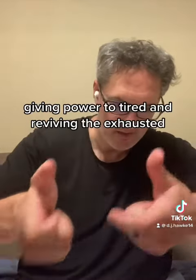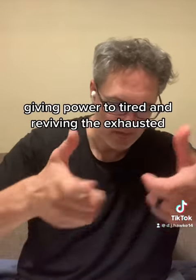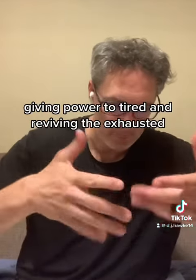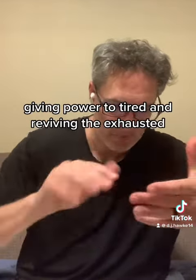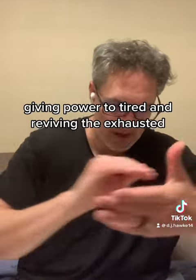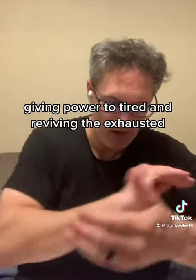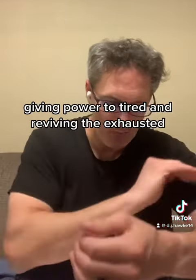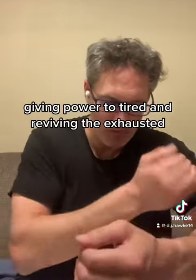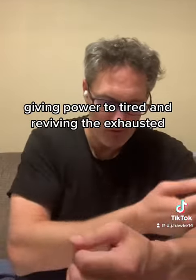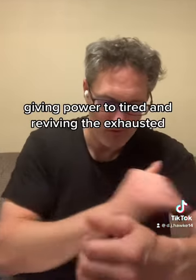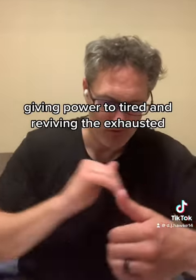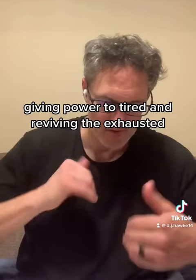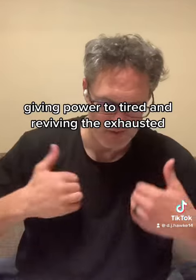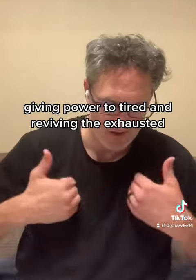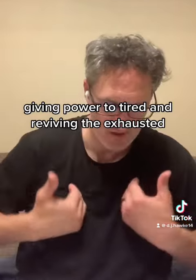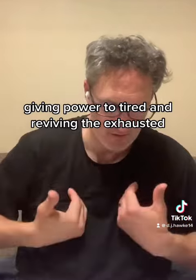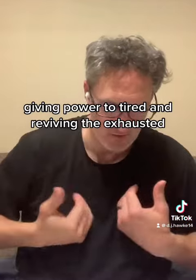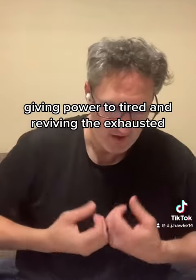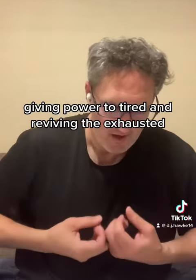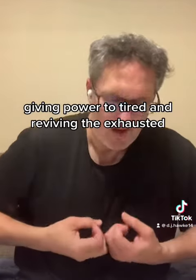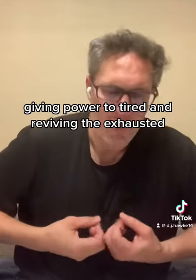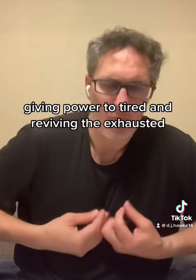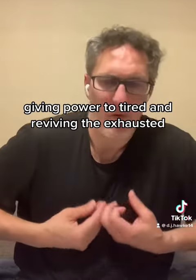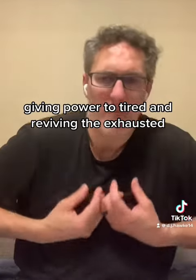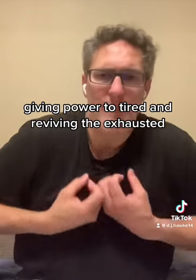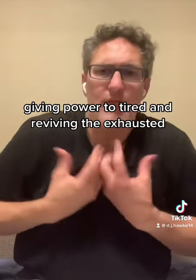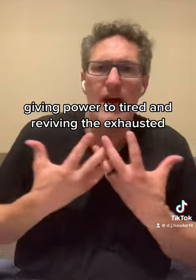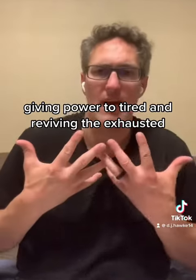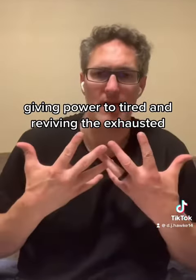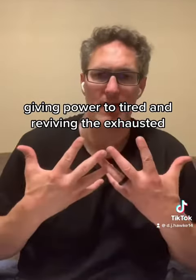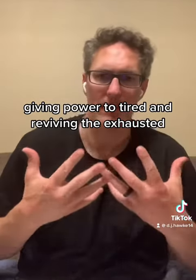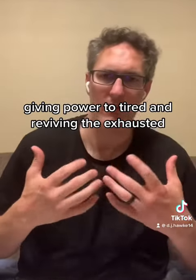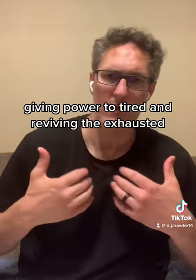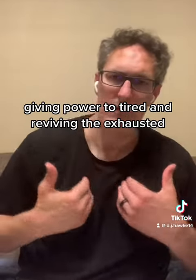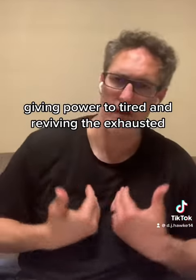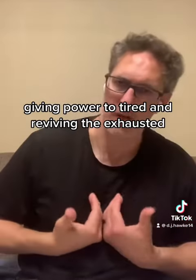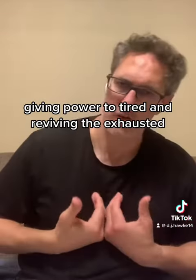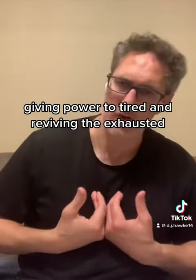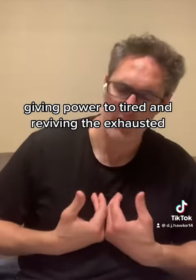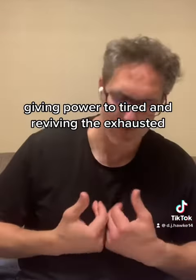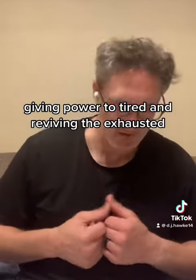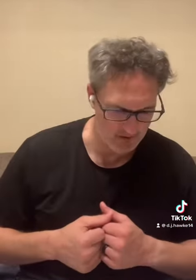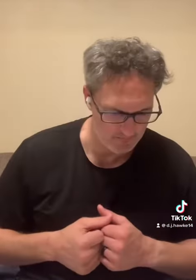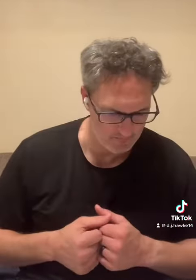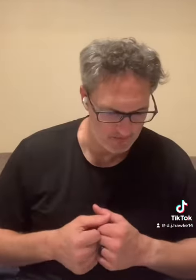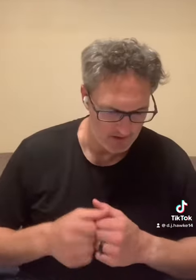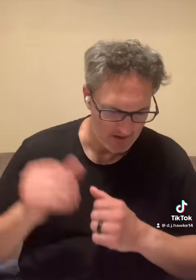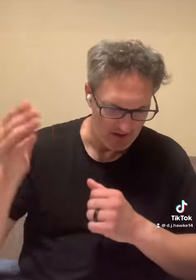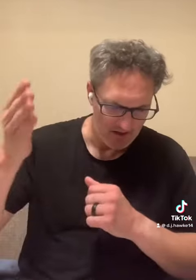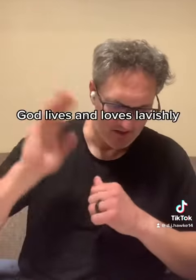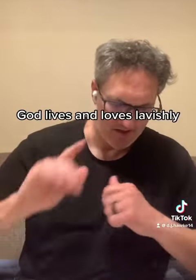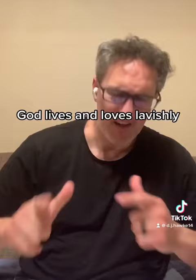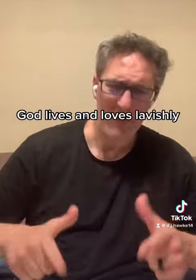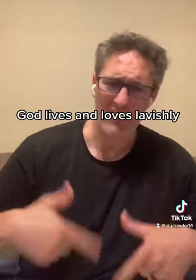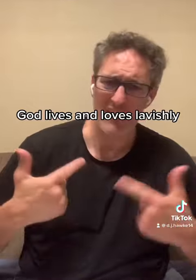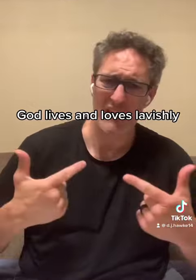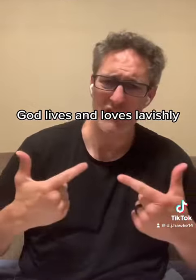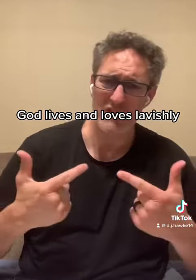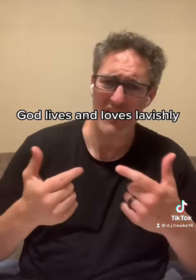power to the tired and reviving the exhausted. God lives and